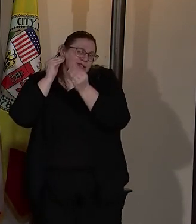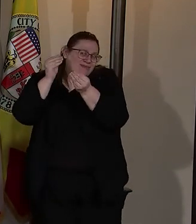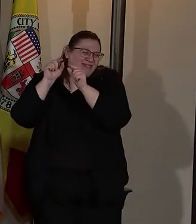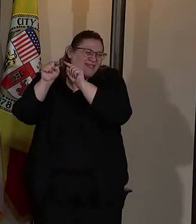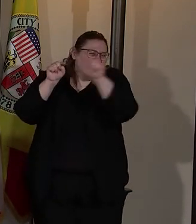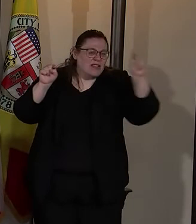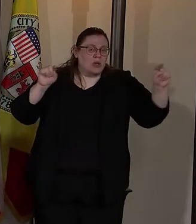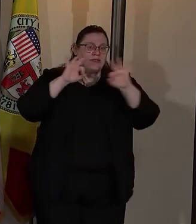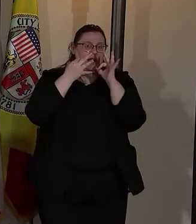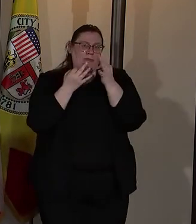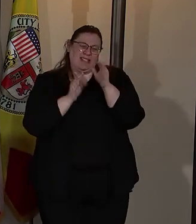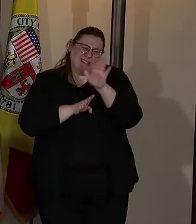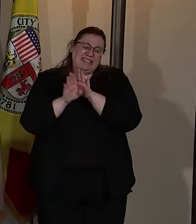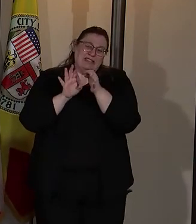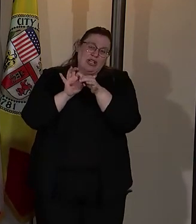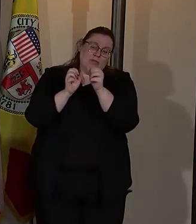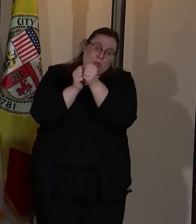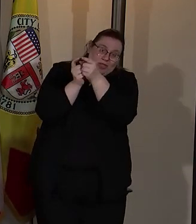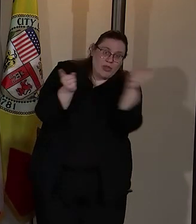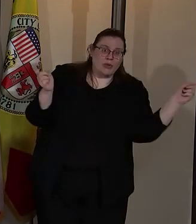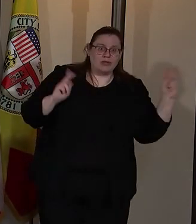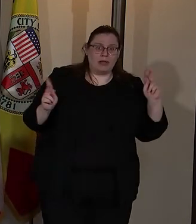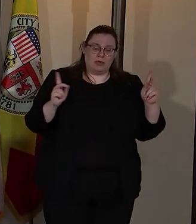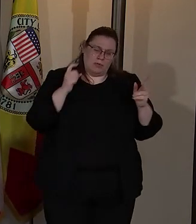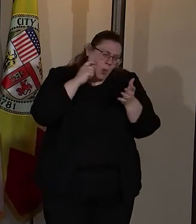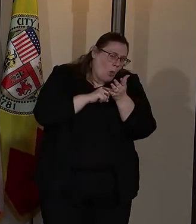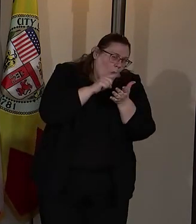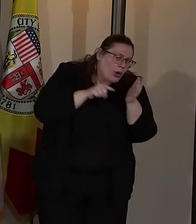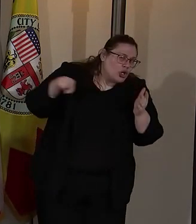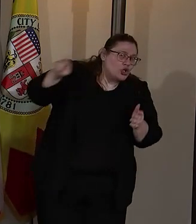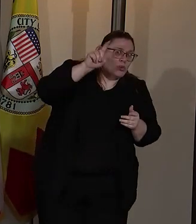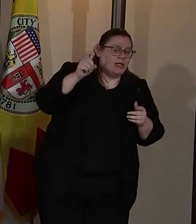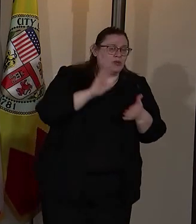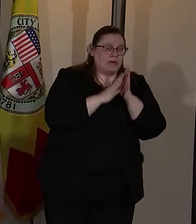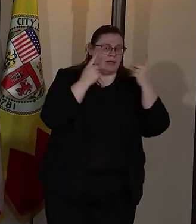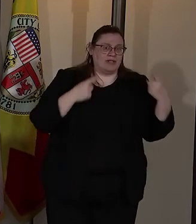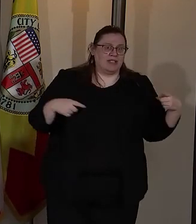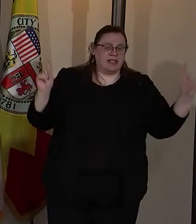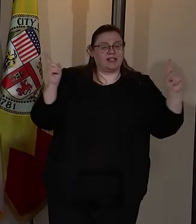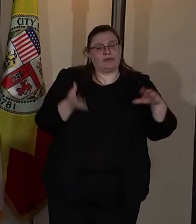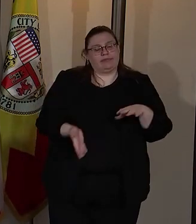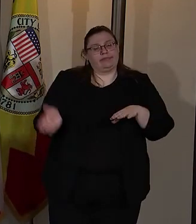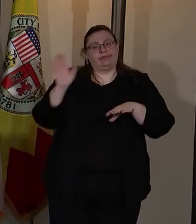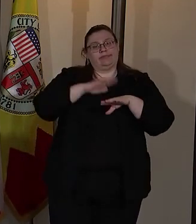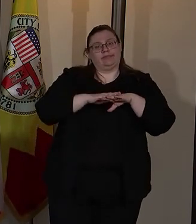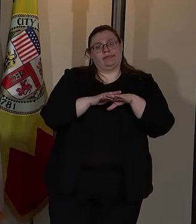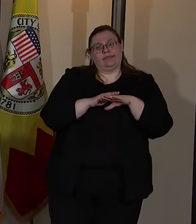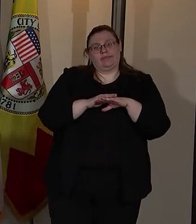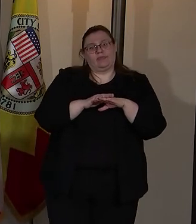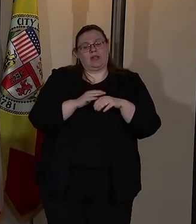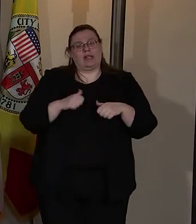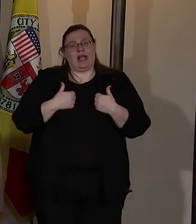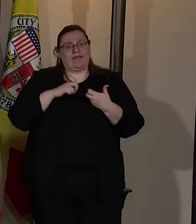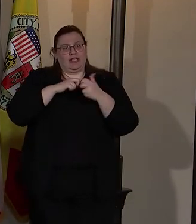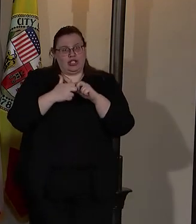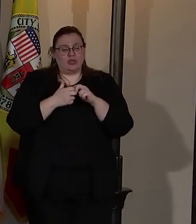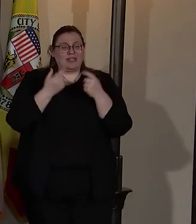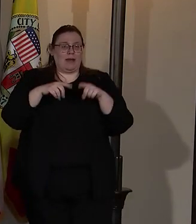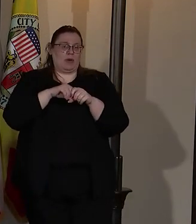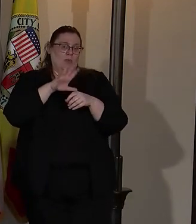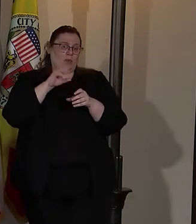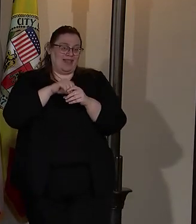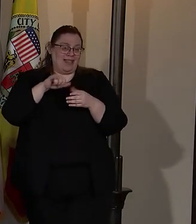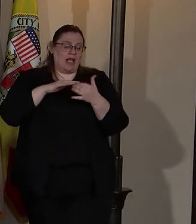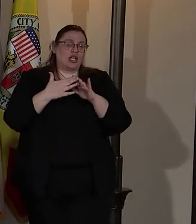to build those relationships, to identify what they need to be successful, to increase the quality of life issues in those communities and